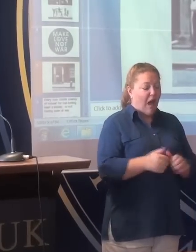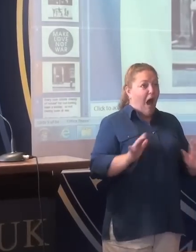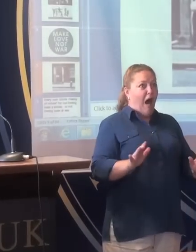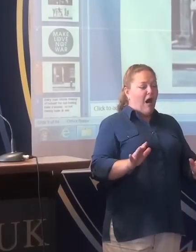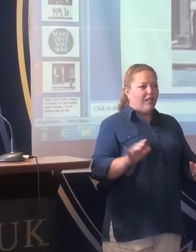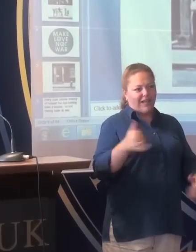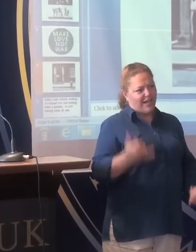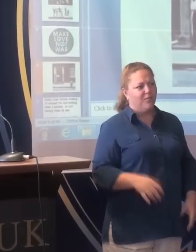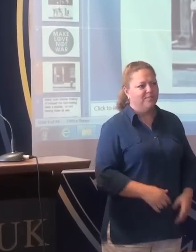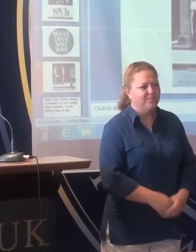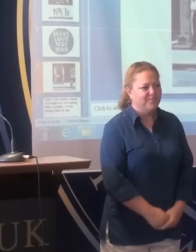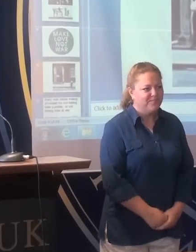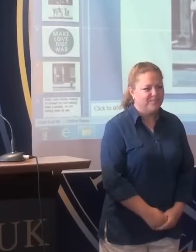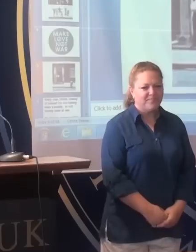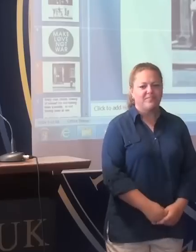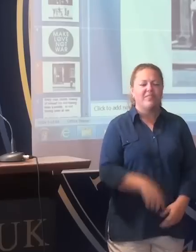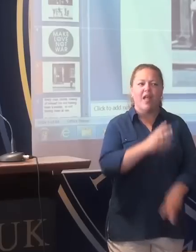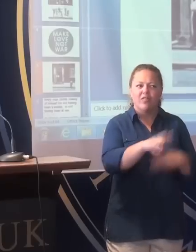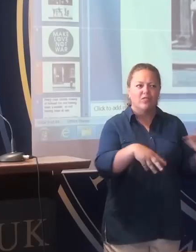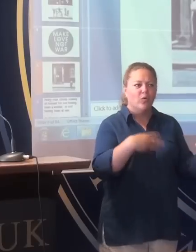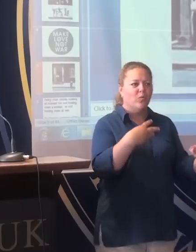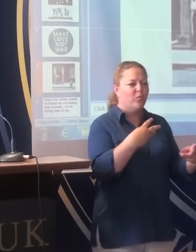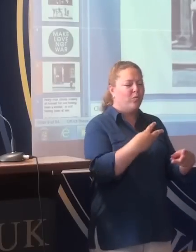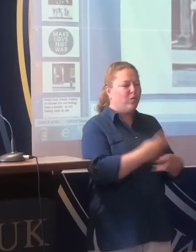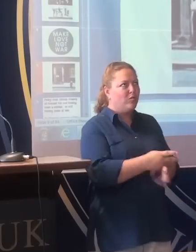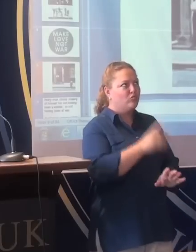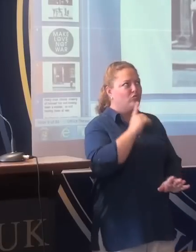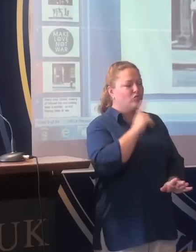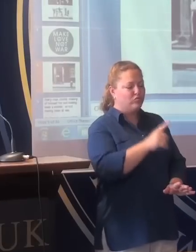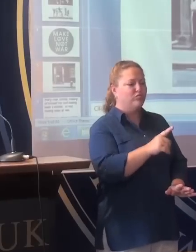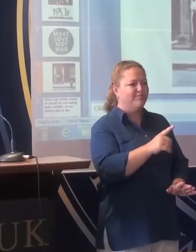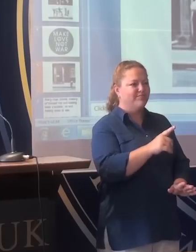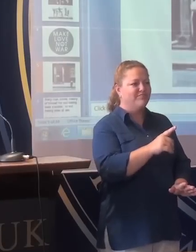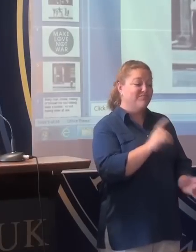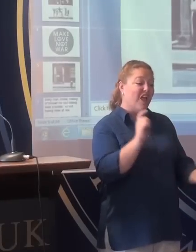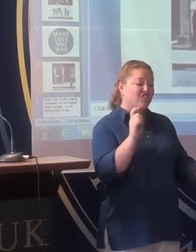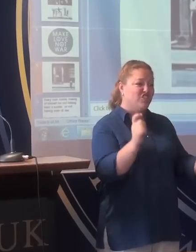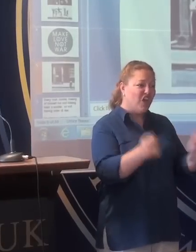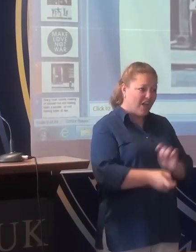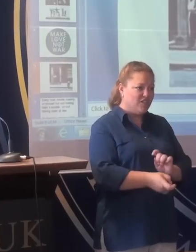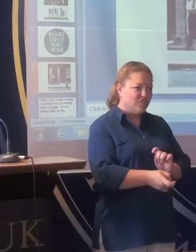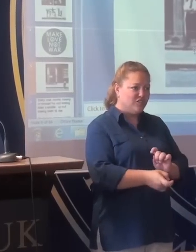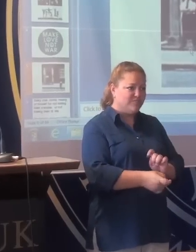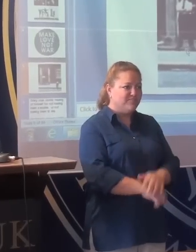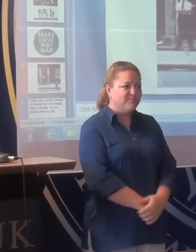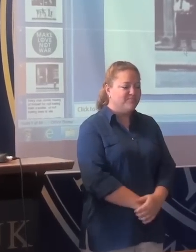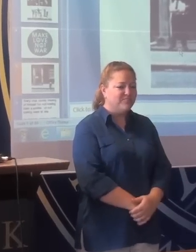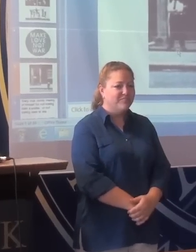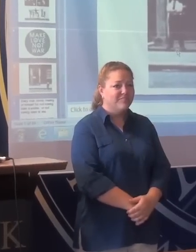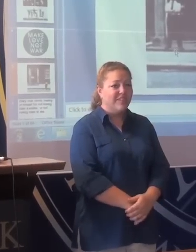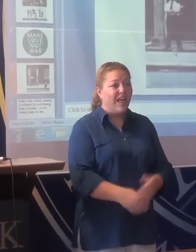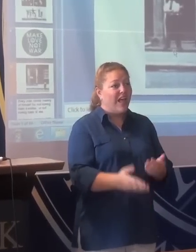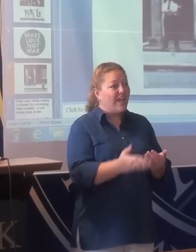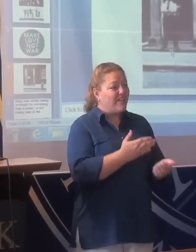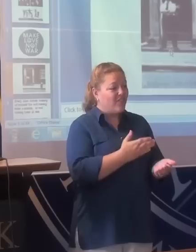as they do now. The world has, to some extent, changed. And although